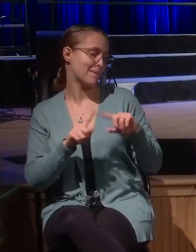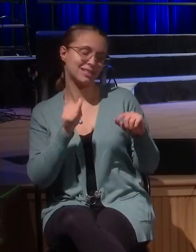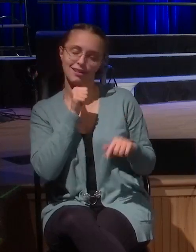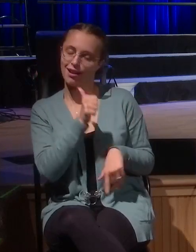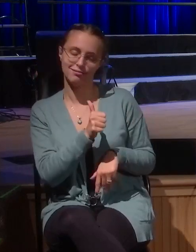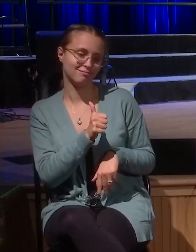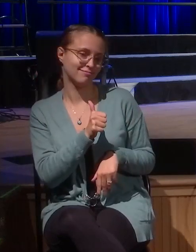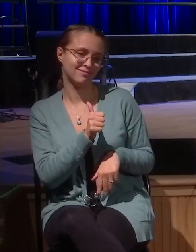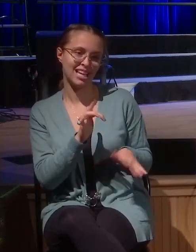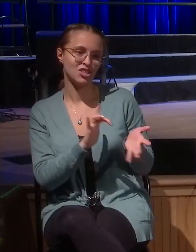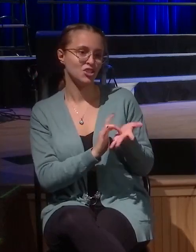tells this parable.